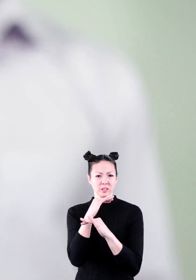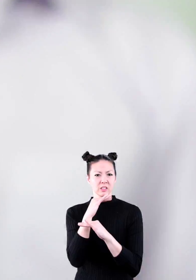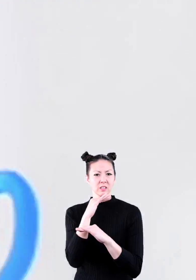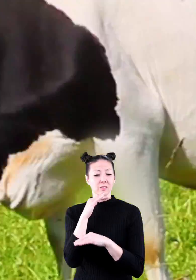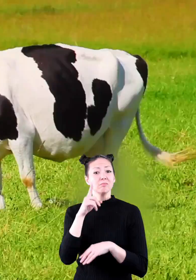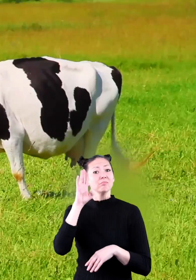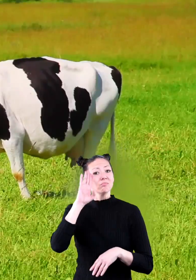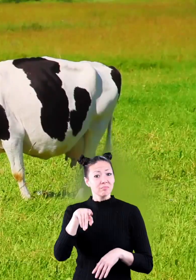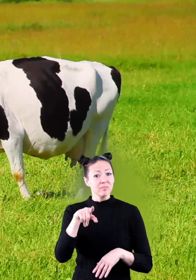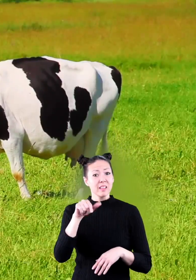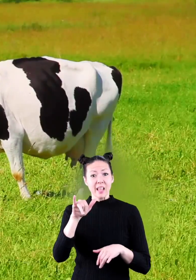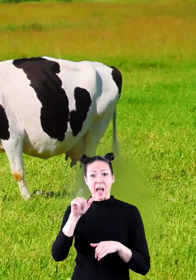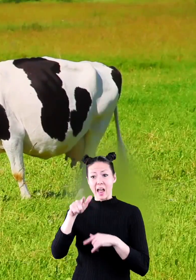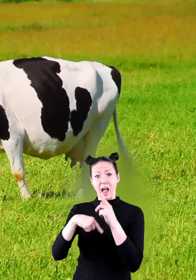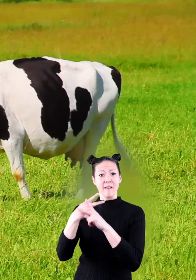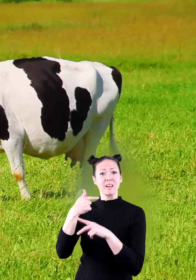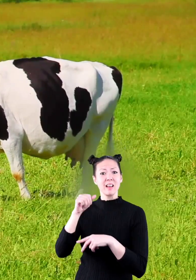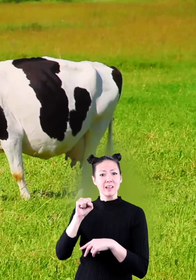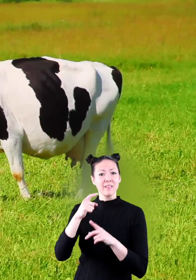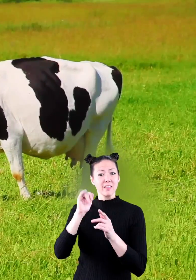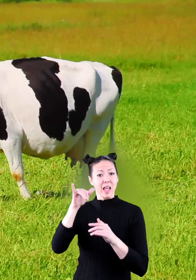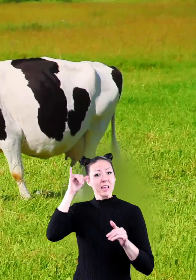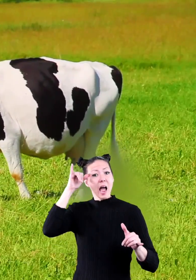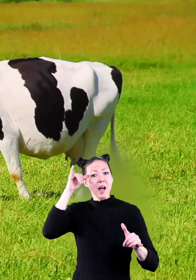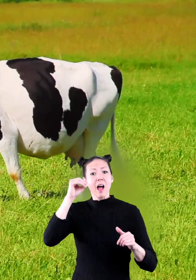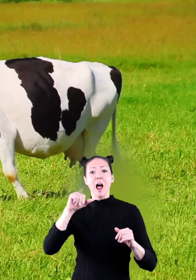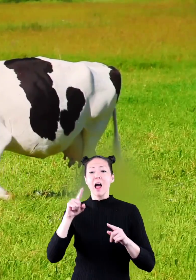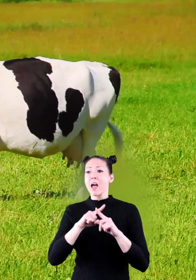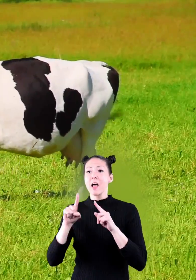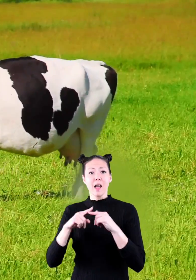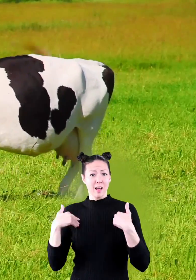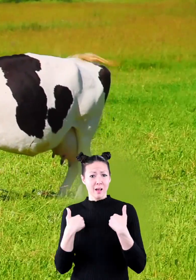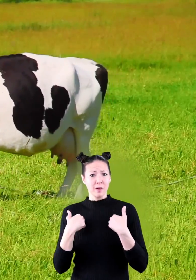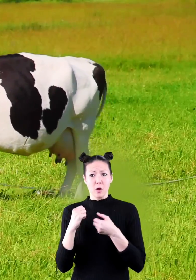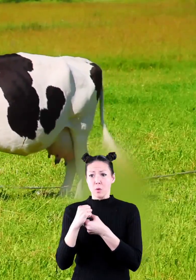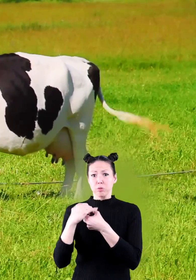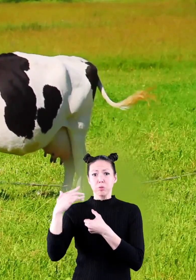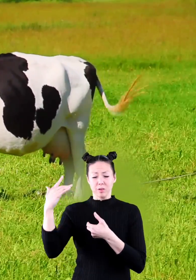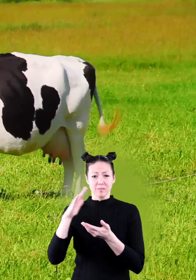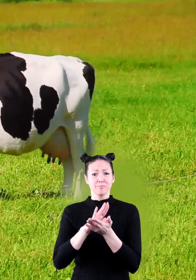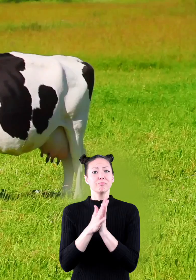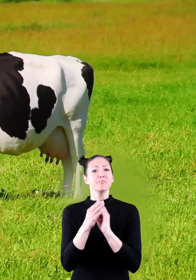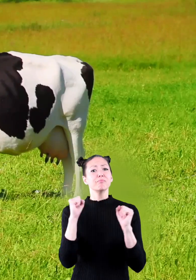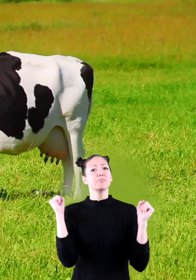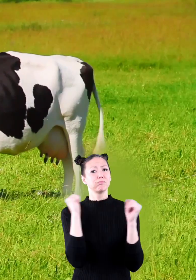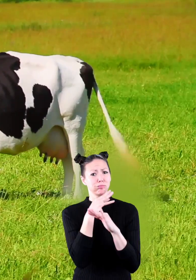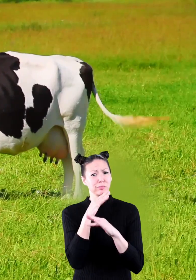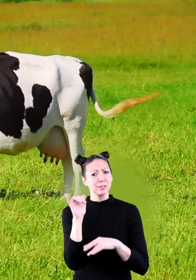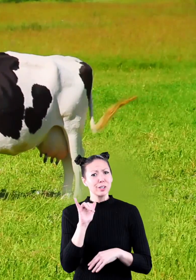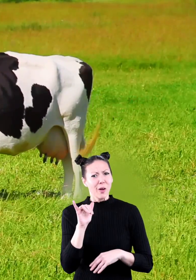And did you know that gas the cows and other animals release pollutes the air too? Whoa!